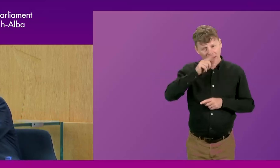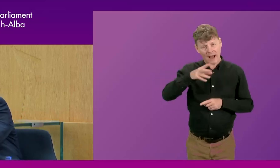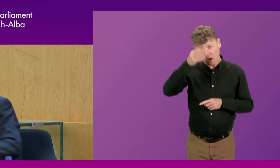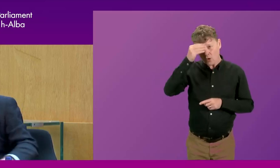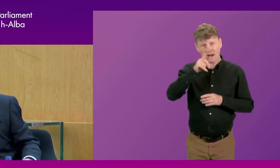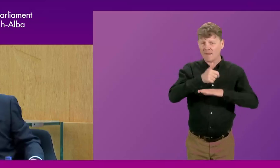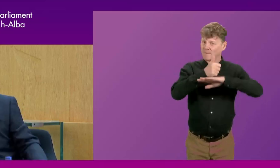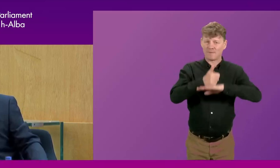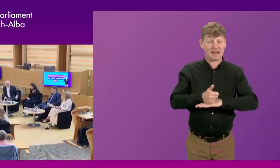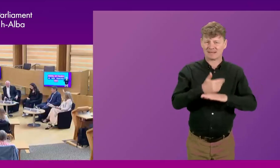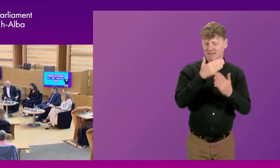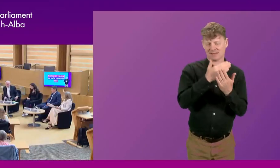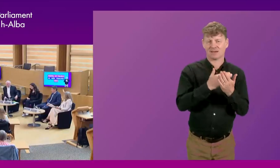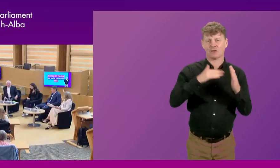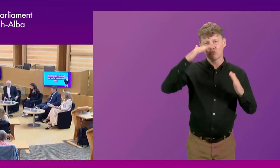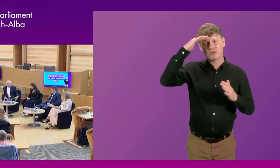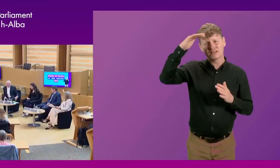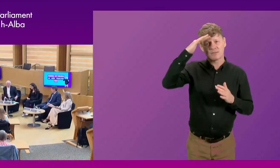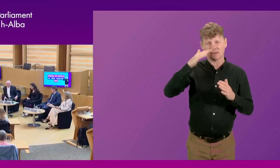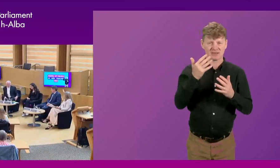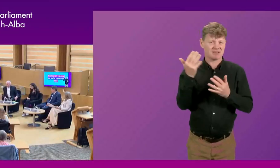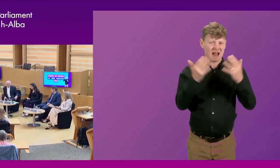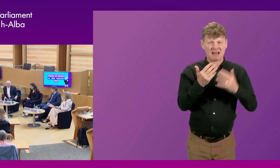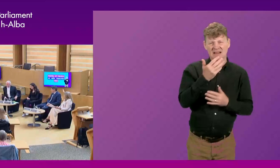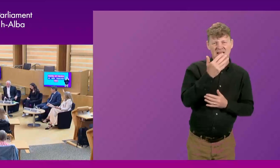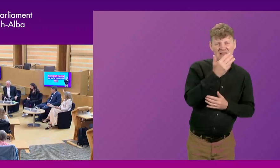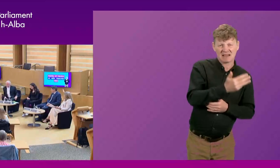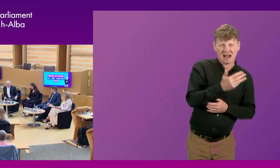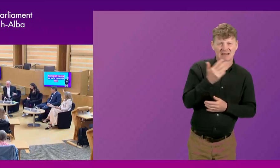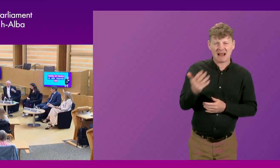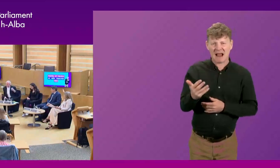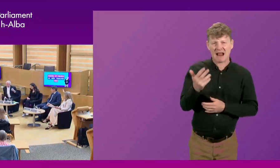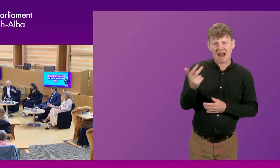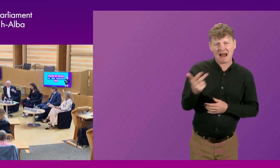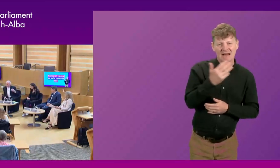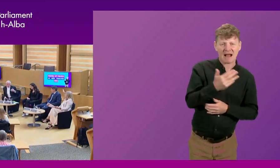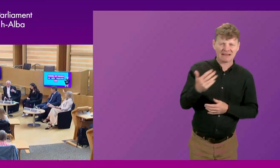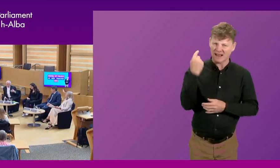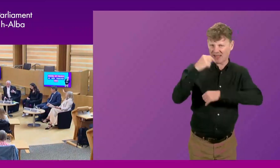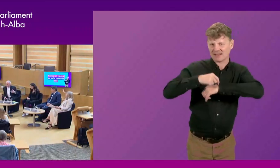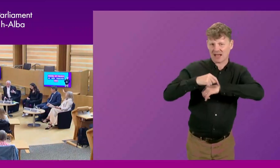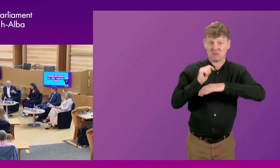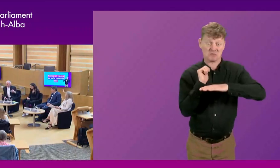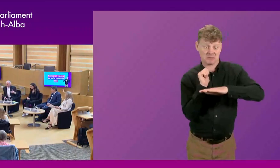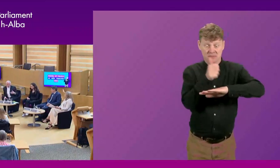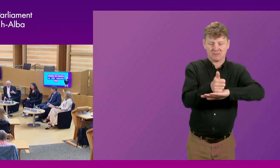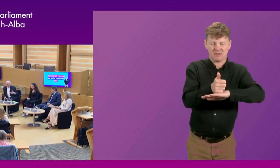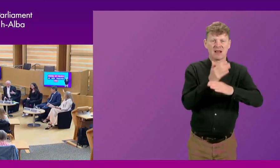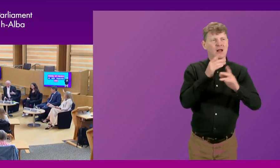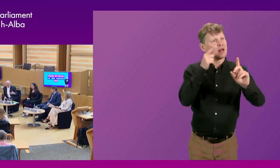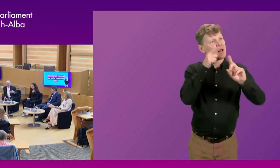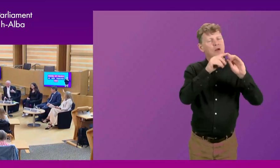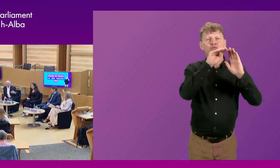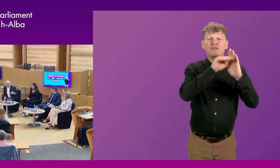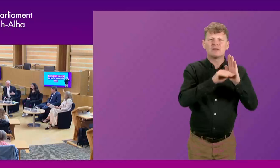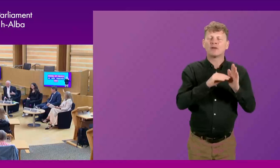set of principles back in 98 and 99, which were really all about not being